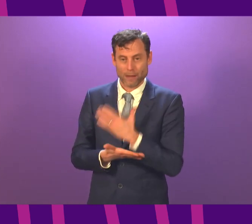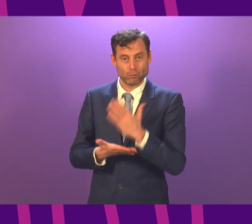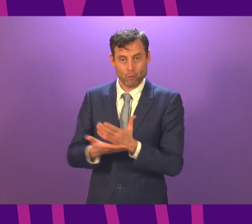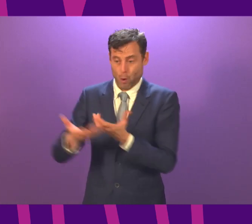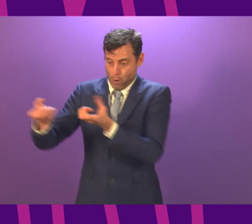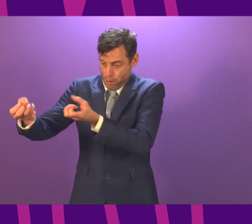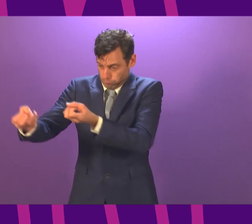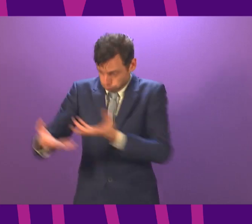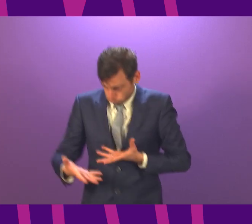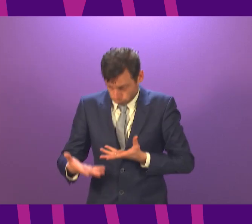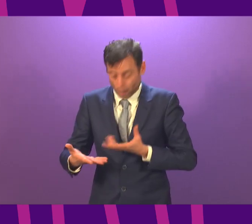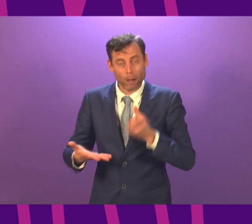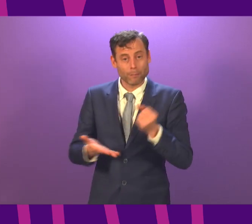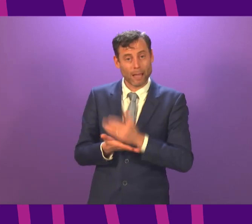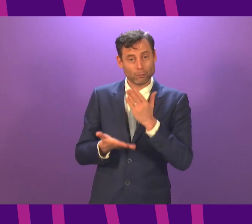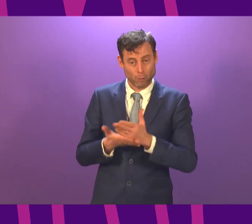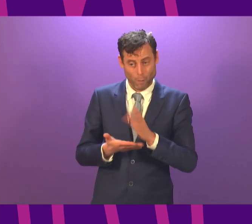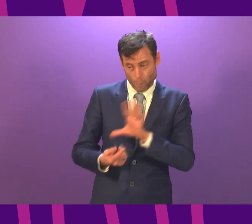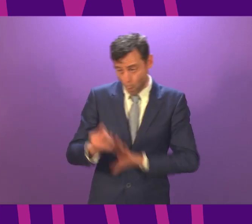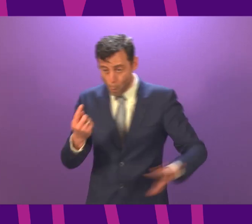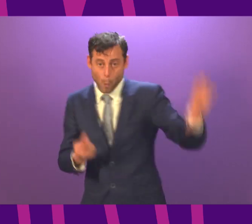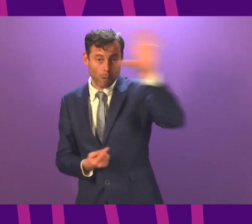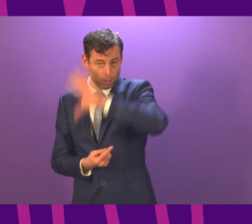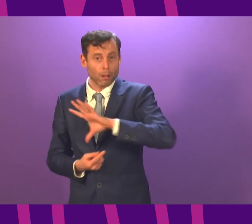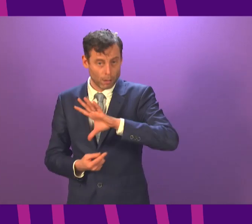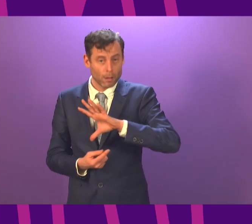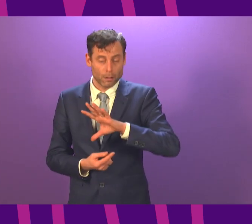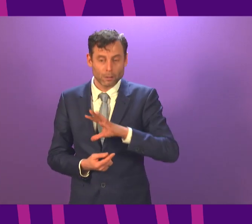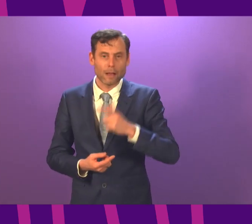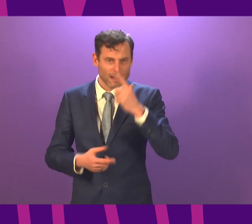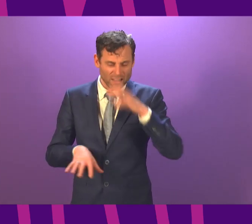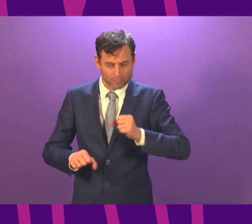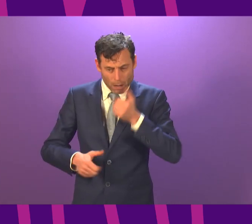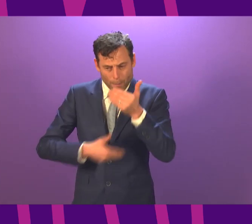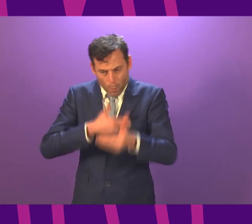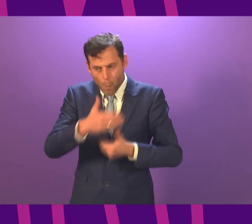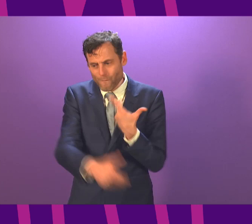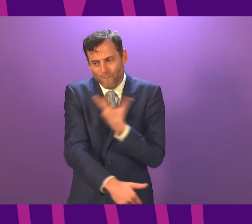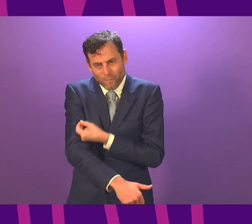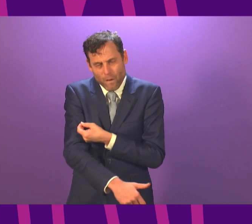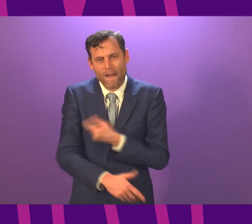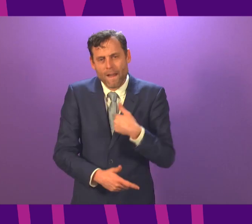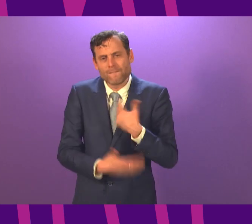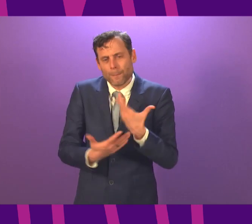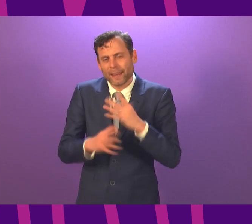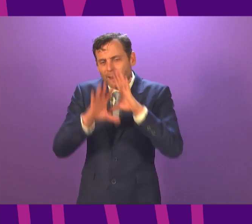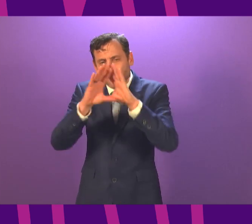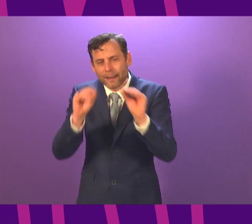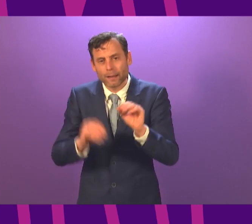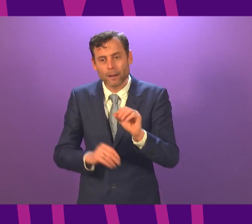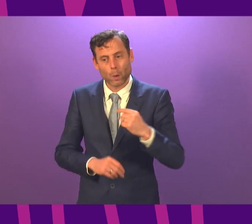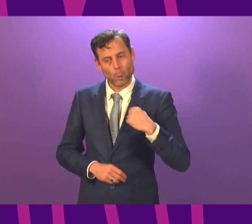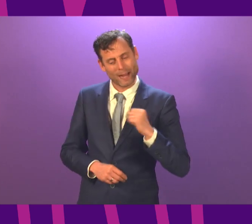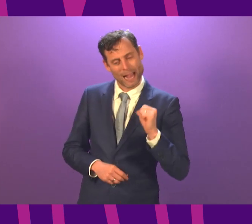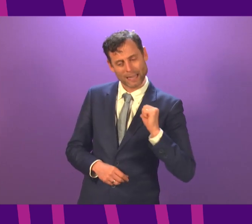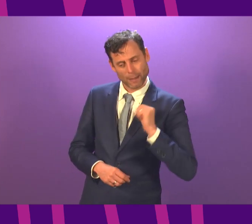for boards to support their programming of vaccination. I have set out what our expectations of supply